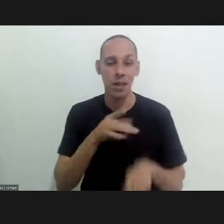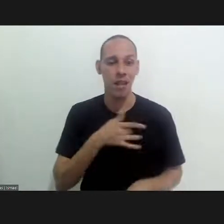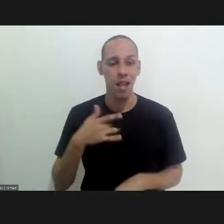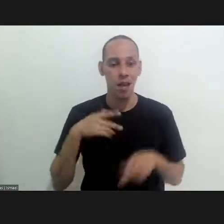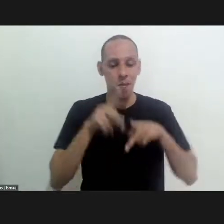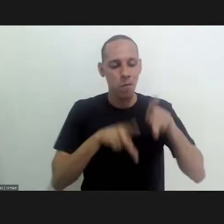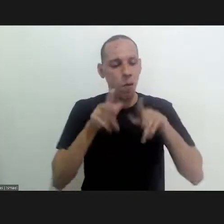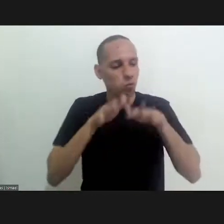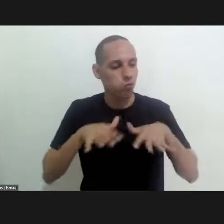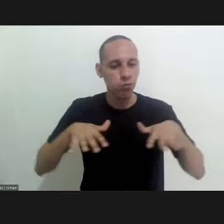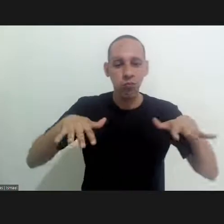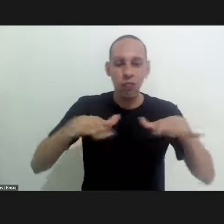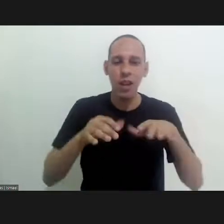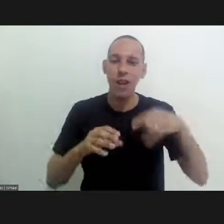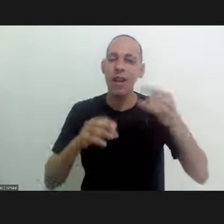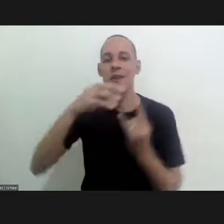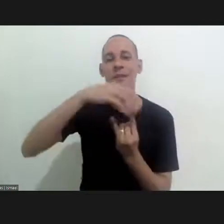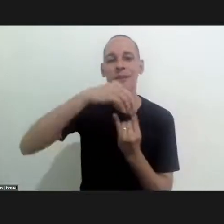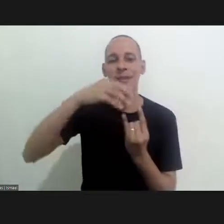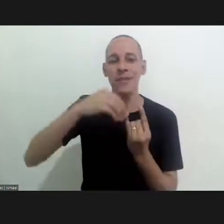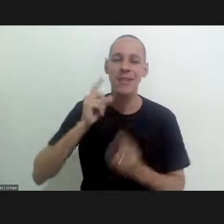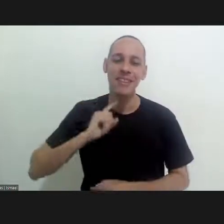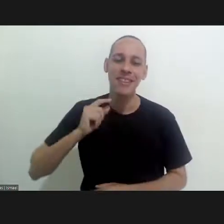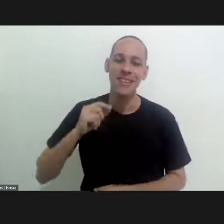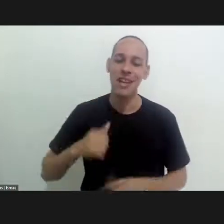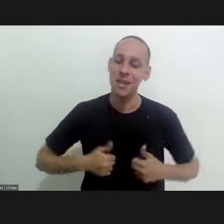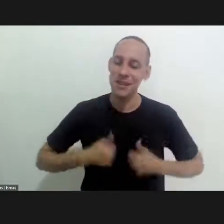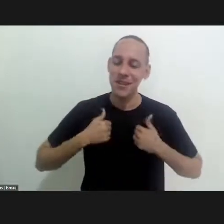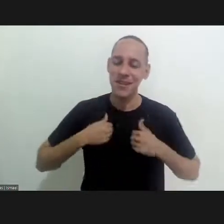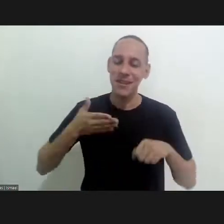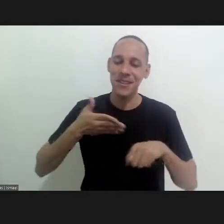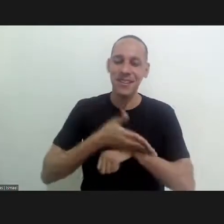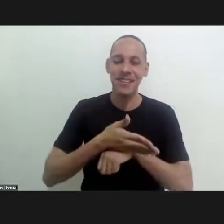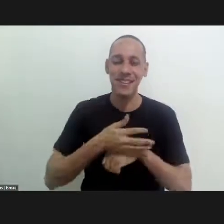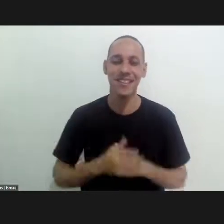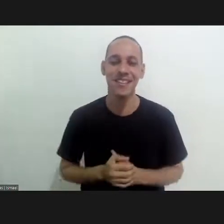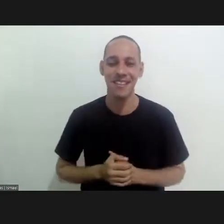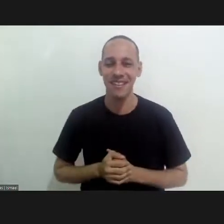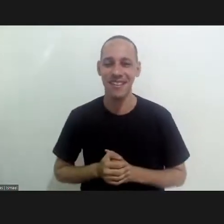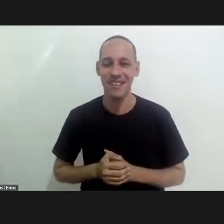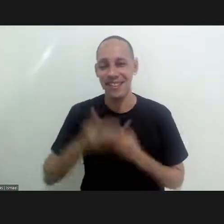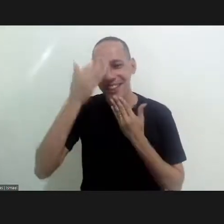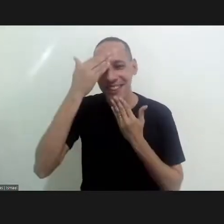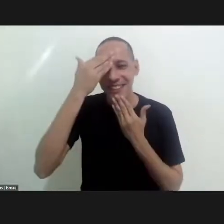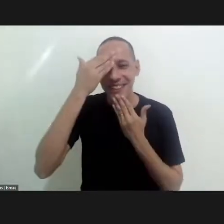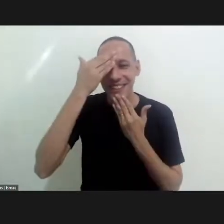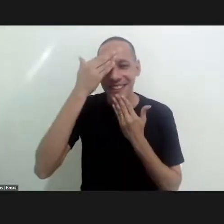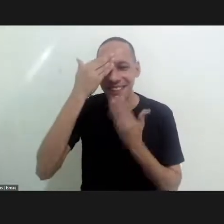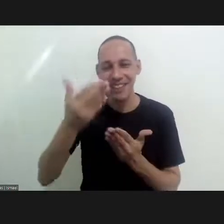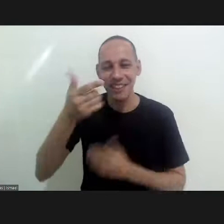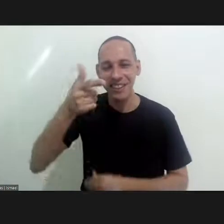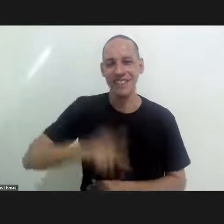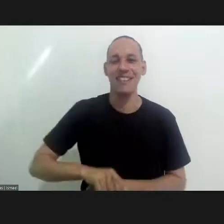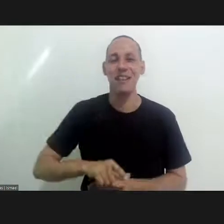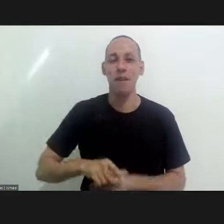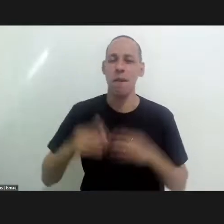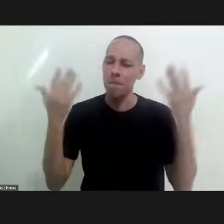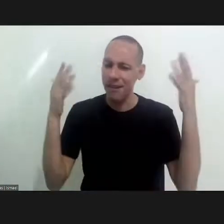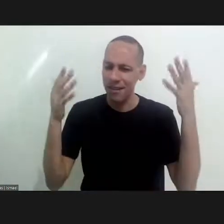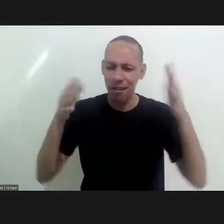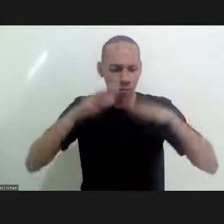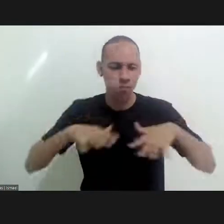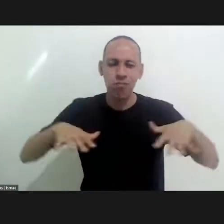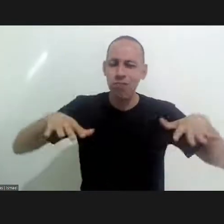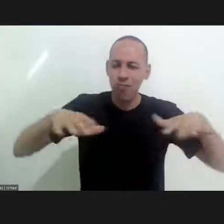science to the health of the population of which Fiocruzminas is honored to participate in. Thank you very much once again